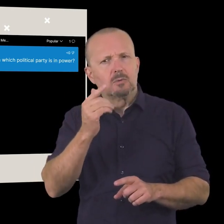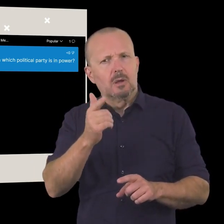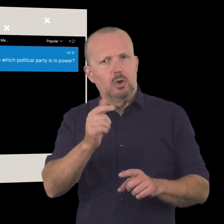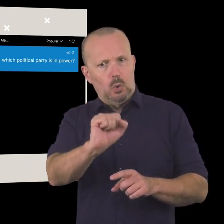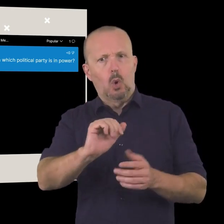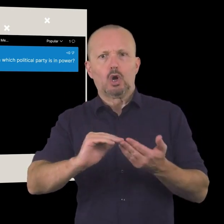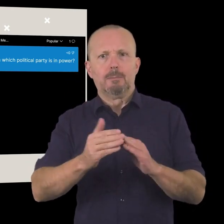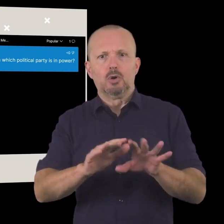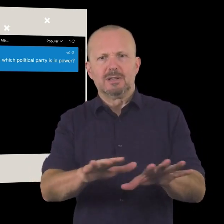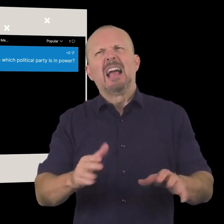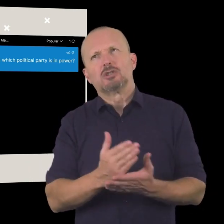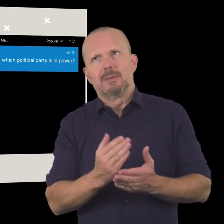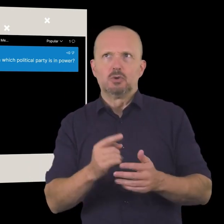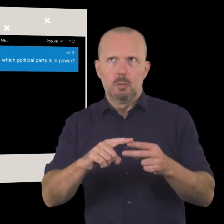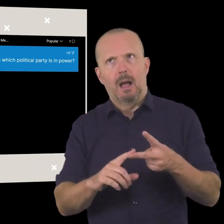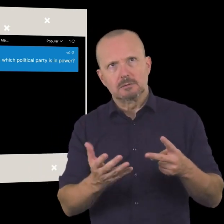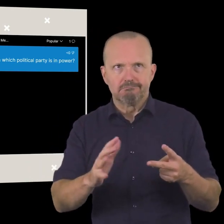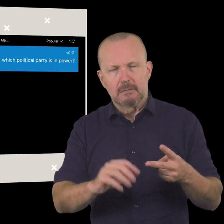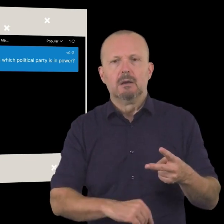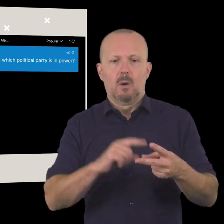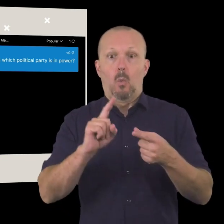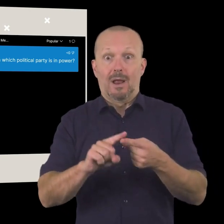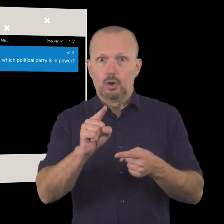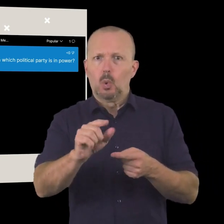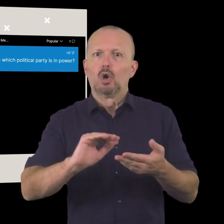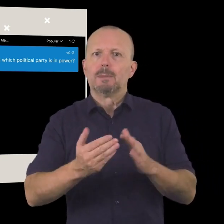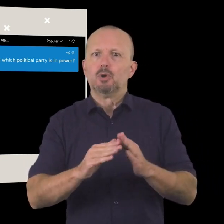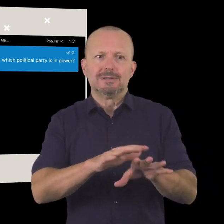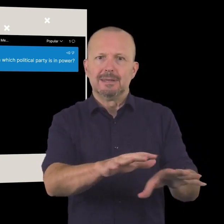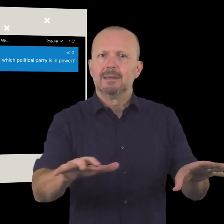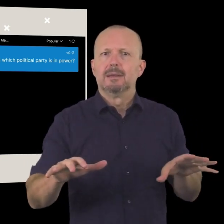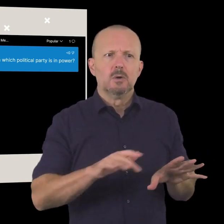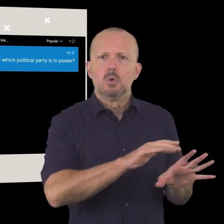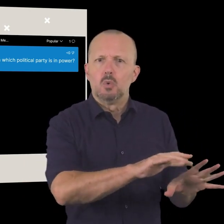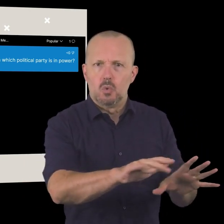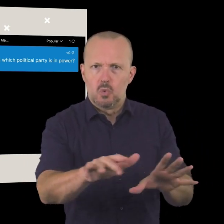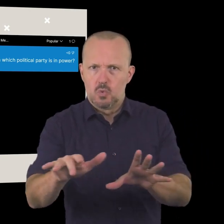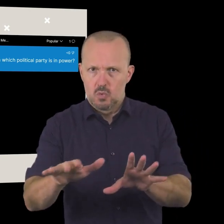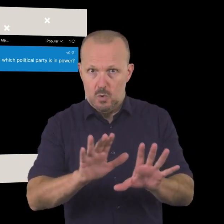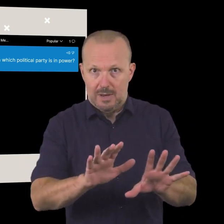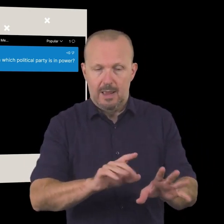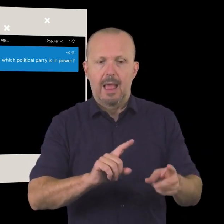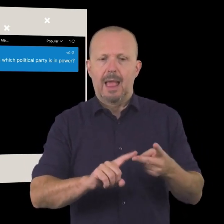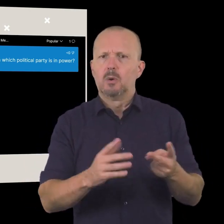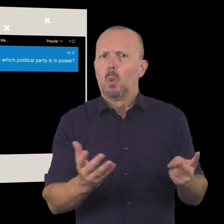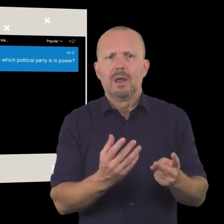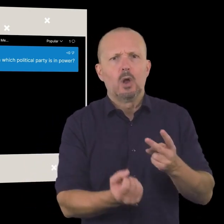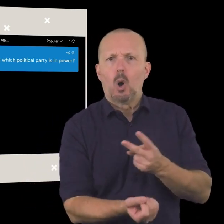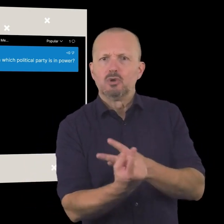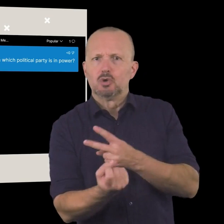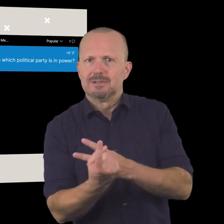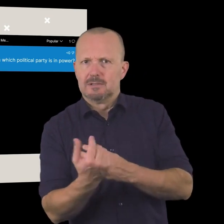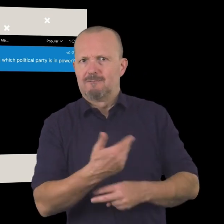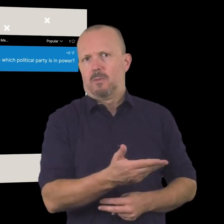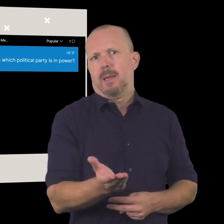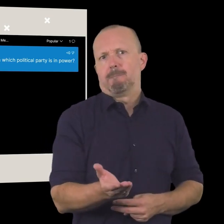if you're thinking about the community in which you operate actually there's two things one is what community are you operating within uh